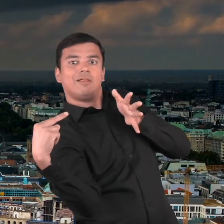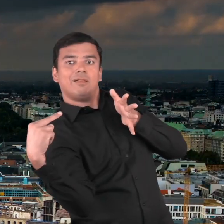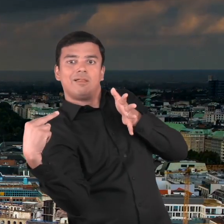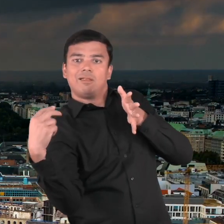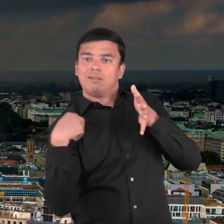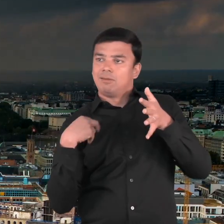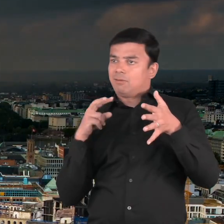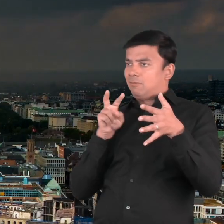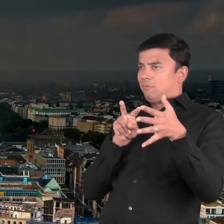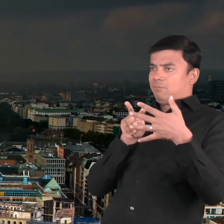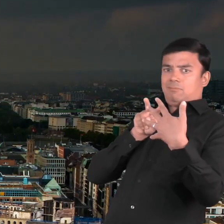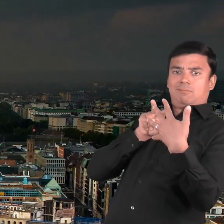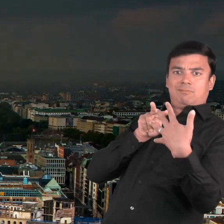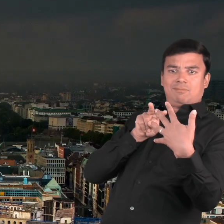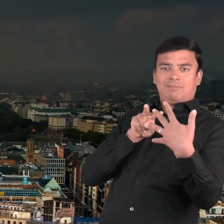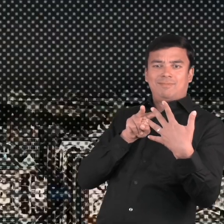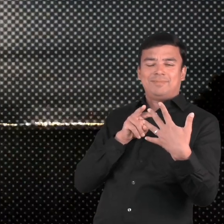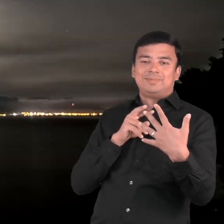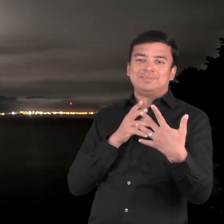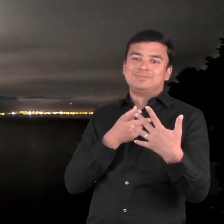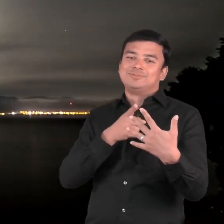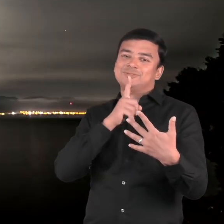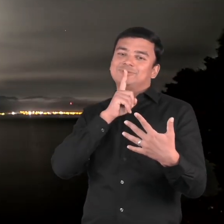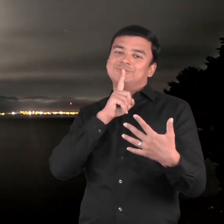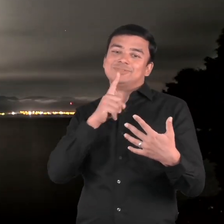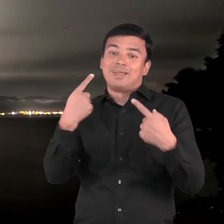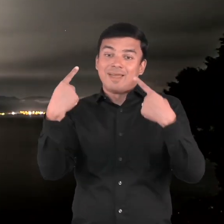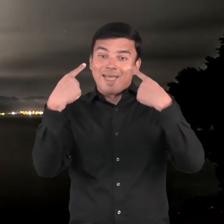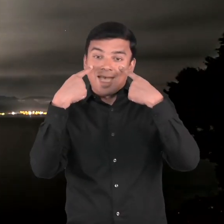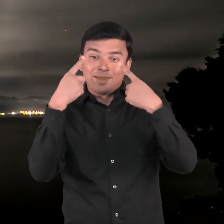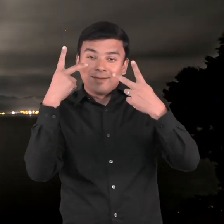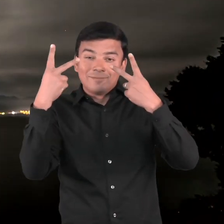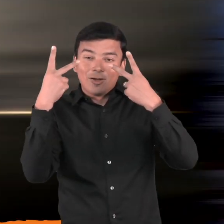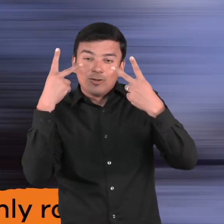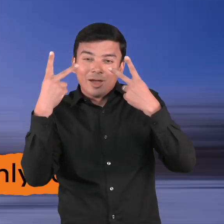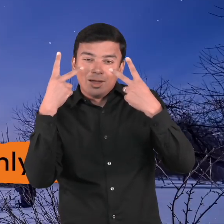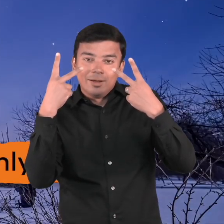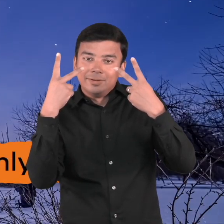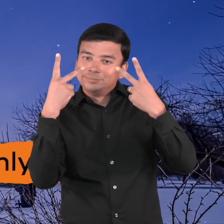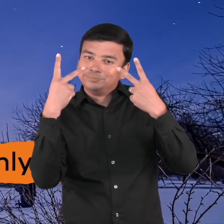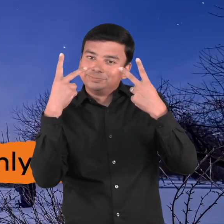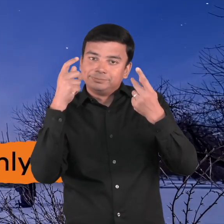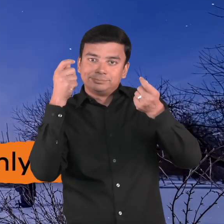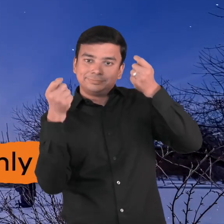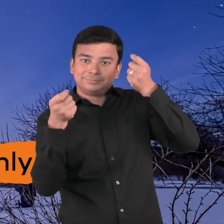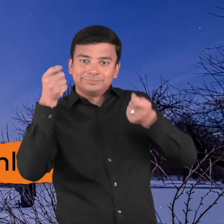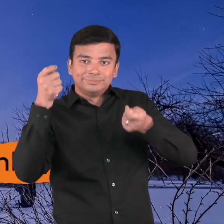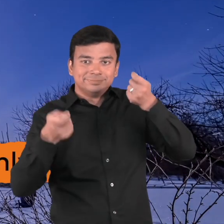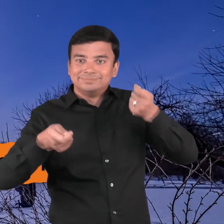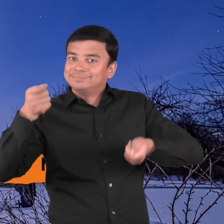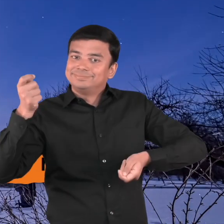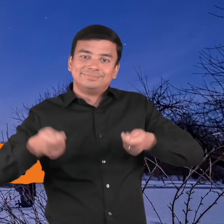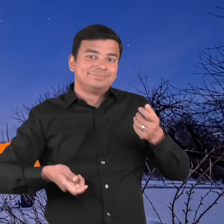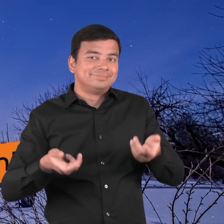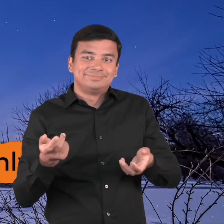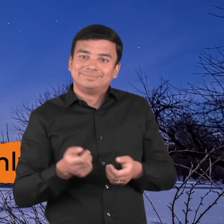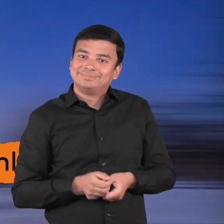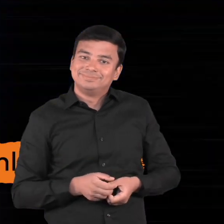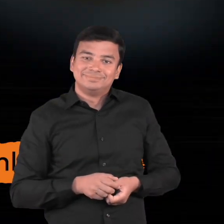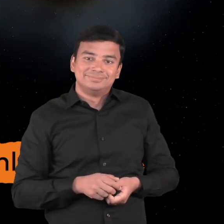illusion. Amazing fact. Rainbows can occur at night, but